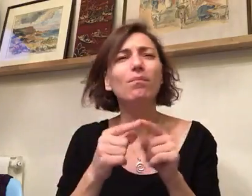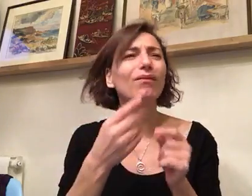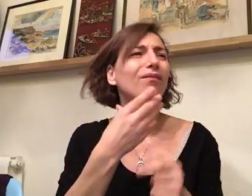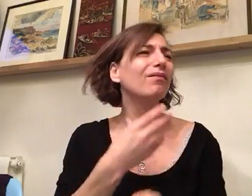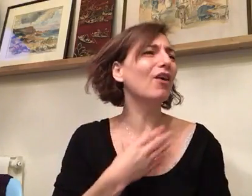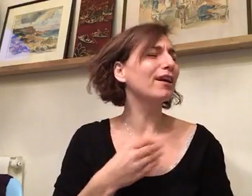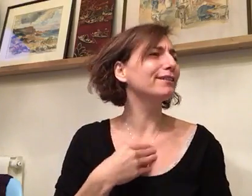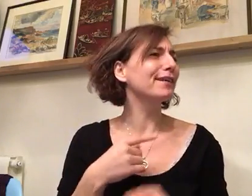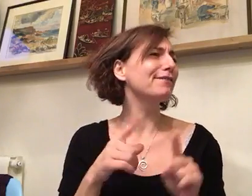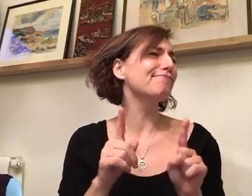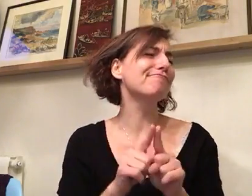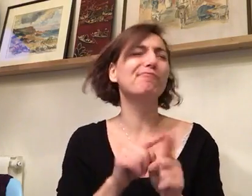That's it.